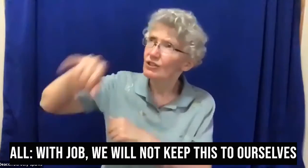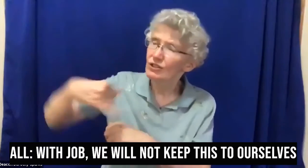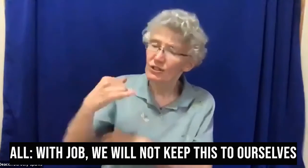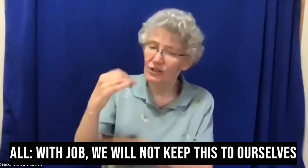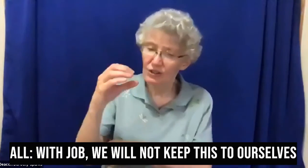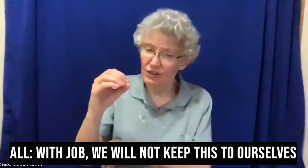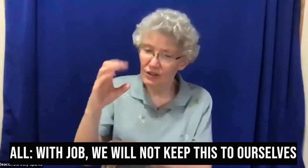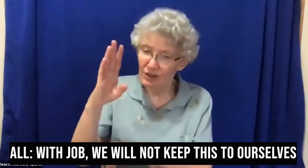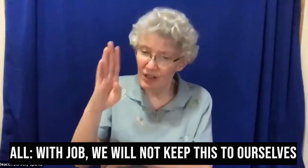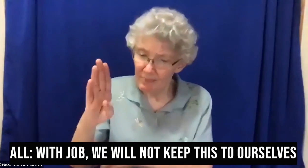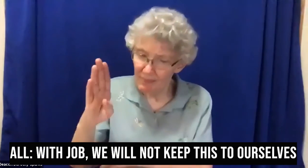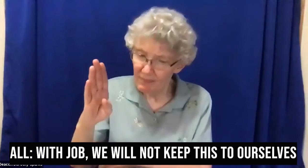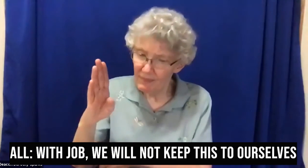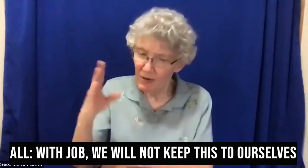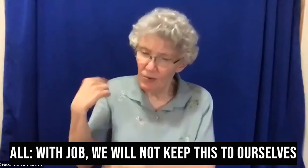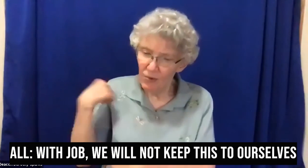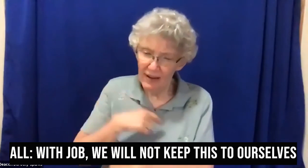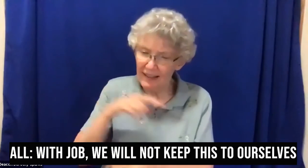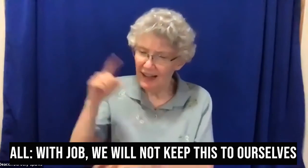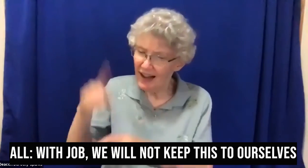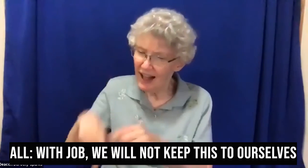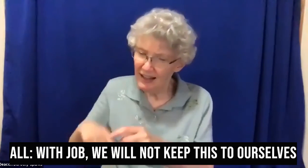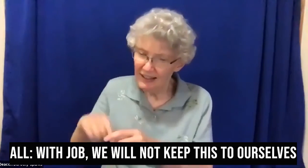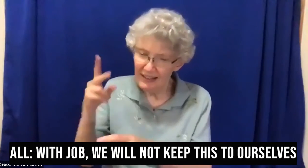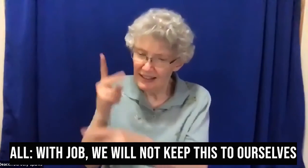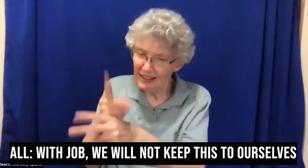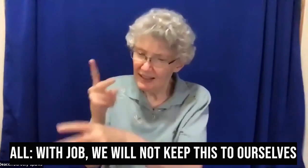with joe we will not keep this to ourselves